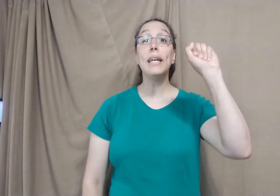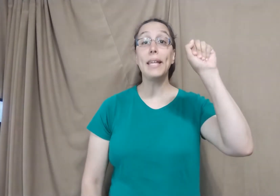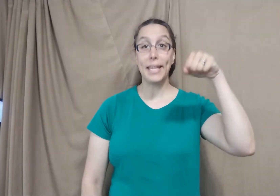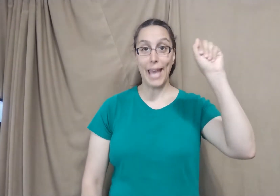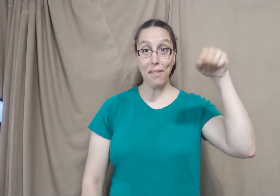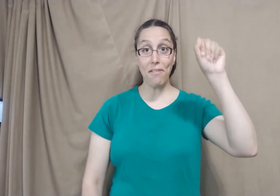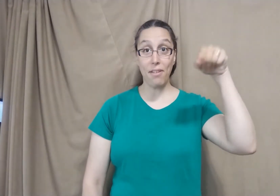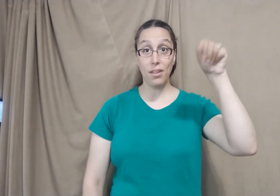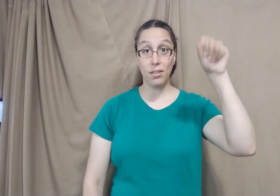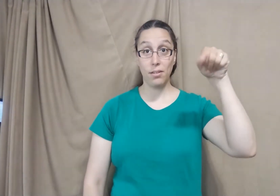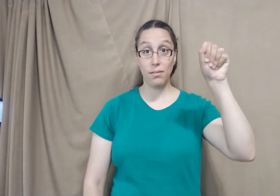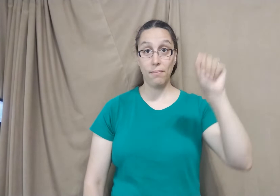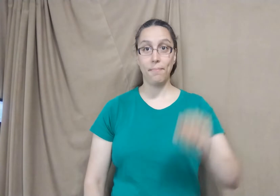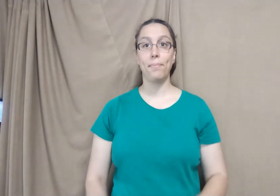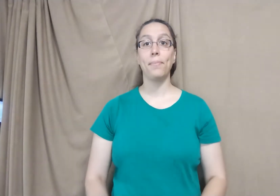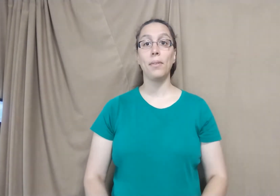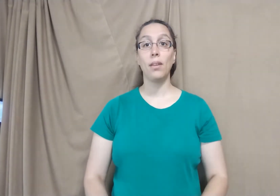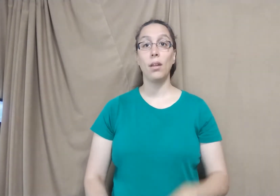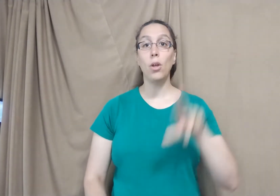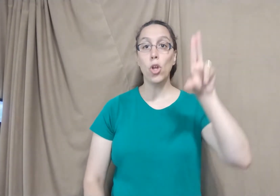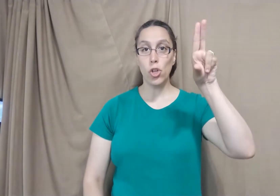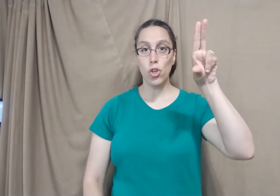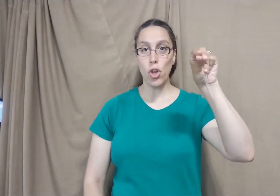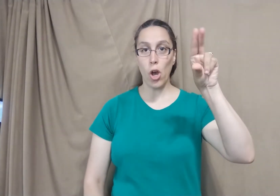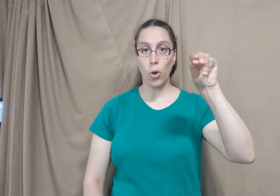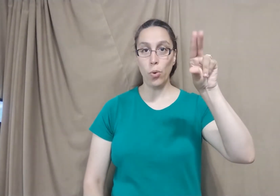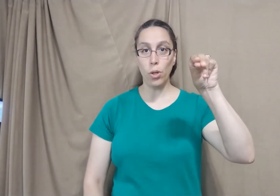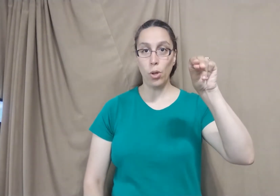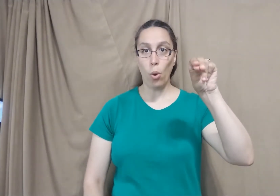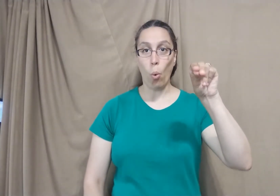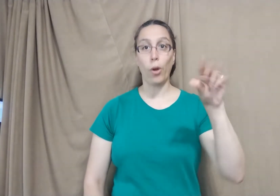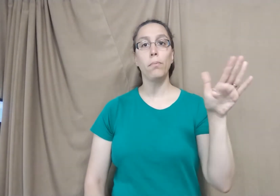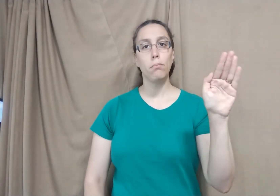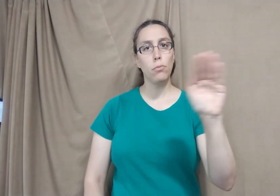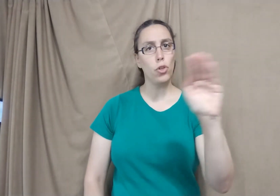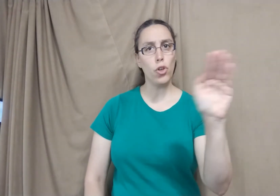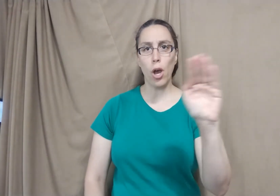Yes, no, or, no,